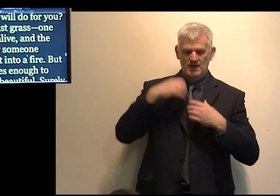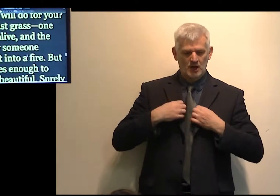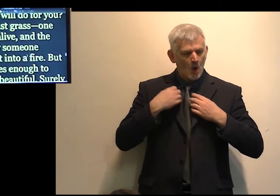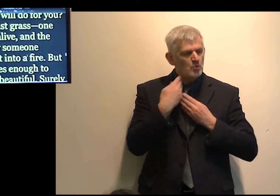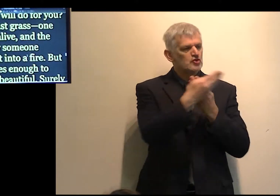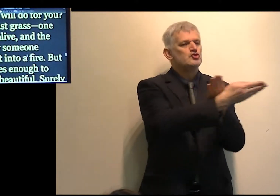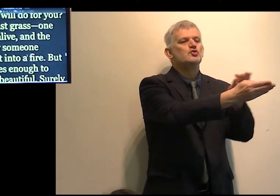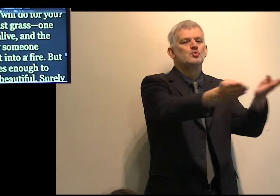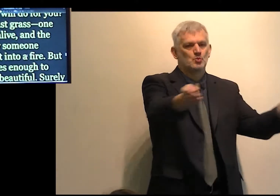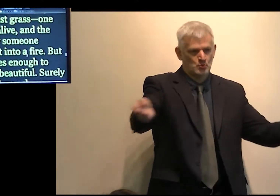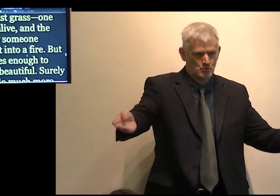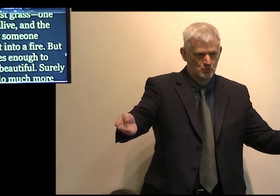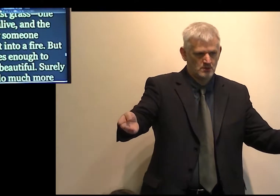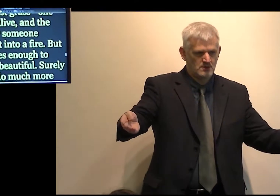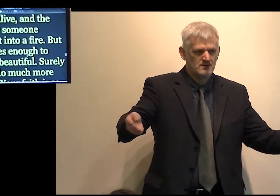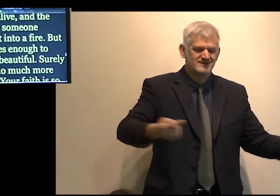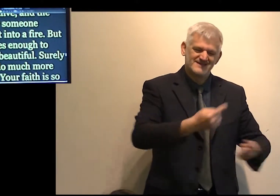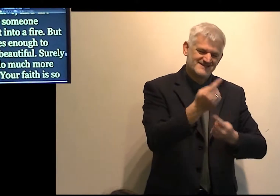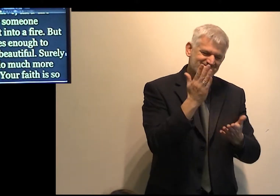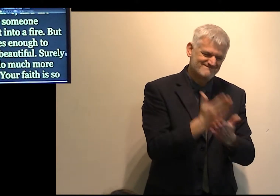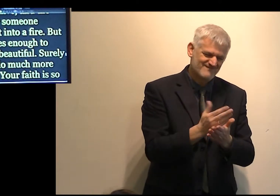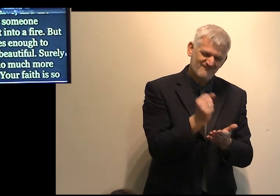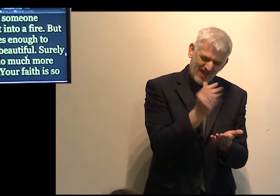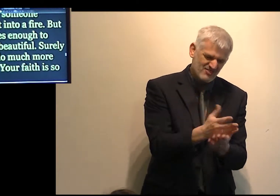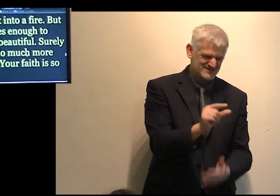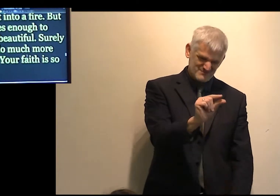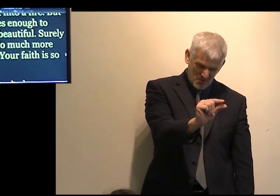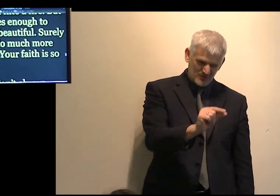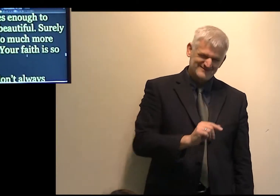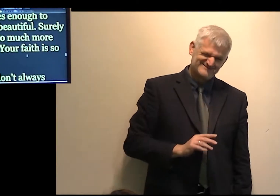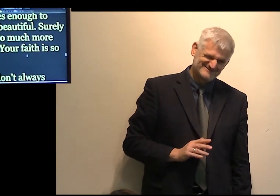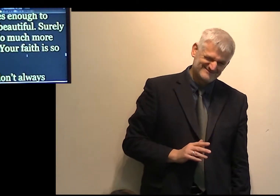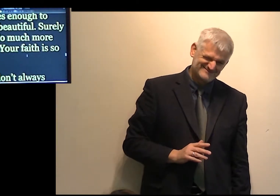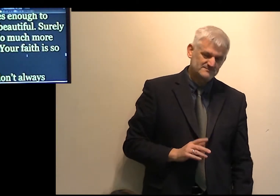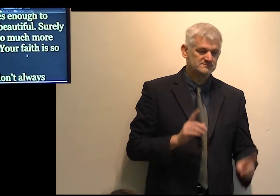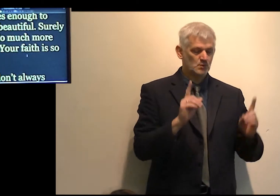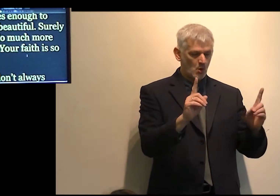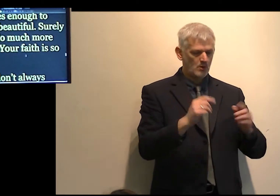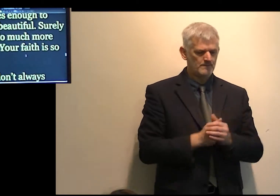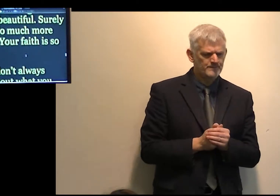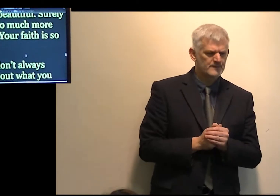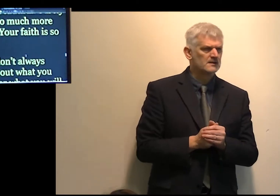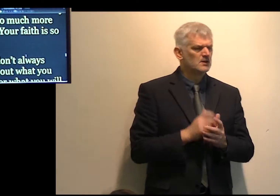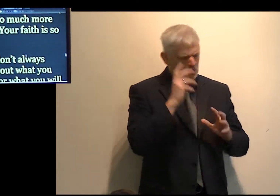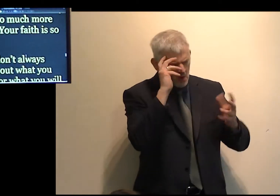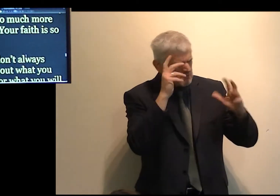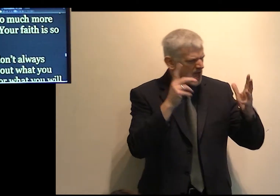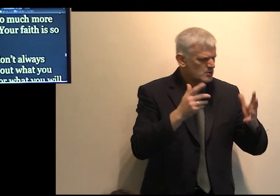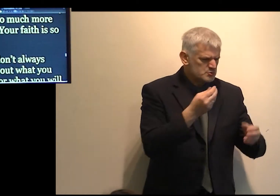O ye of little faith? And seek not ye what ye shall eat, or what ye shall drink,